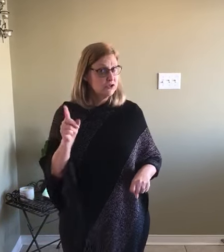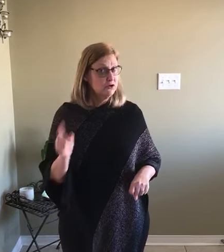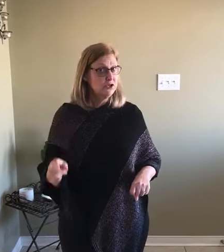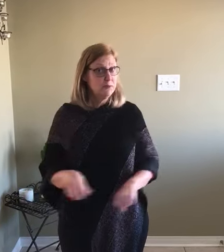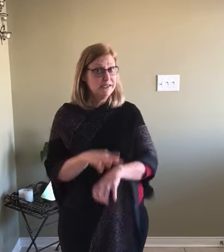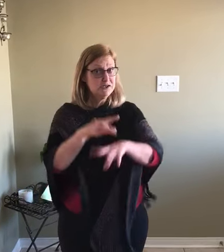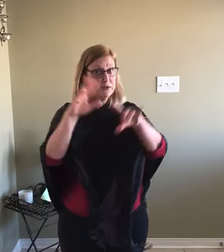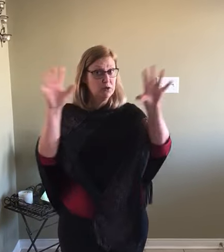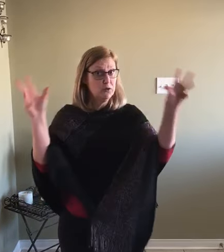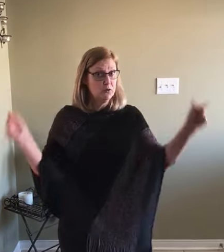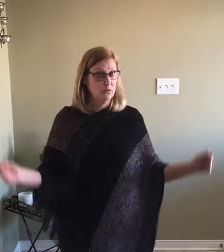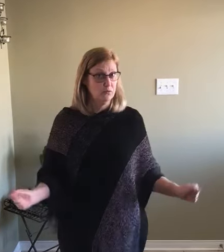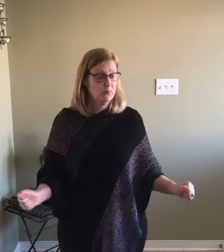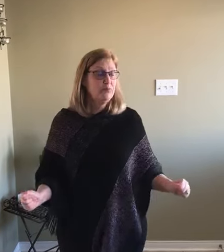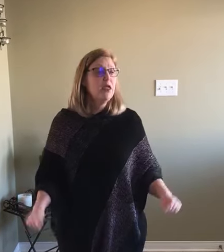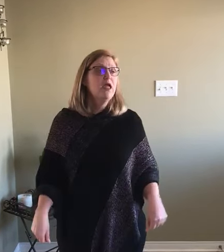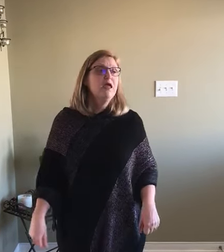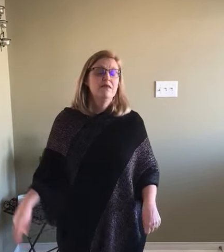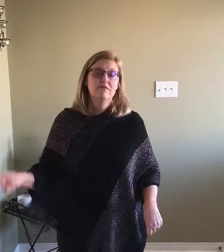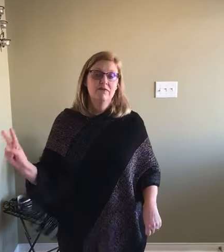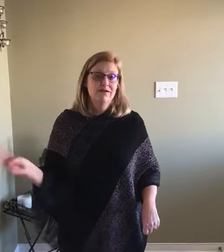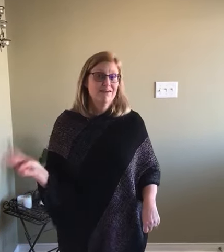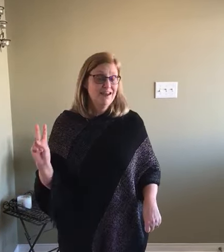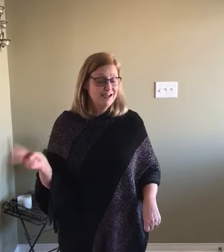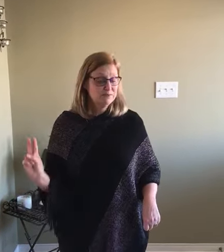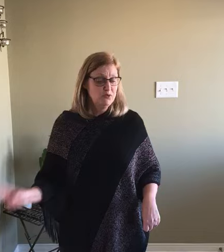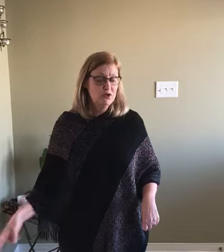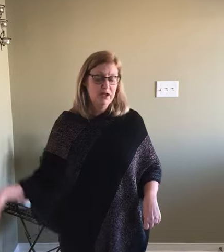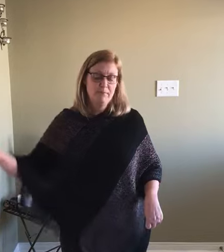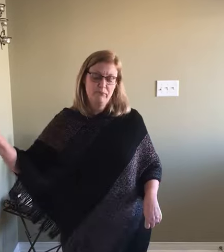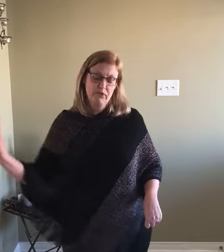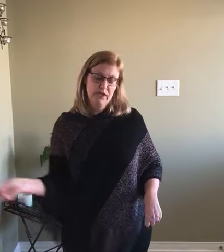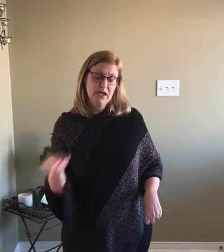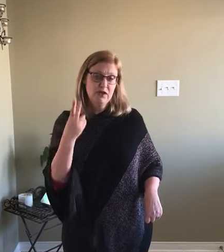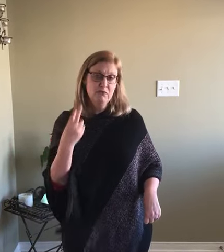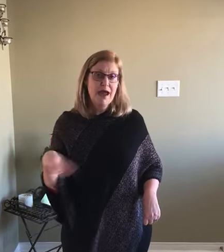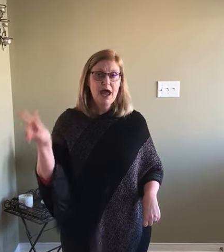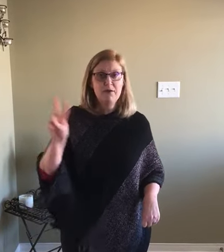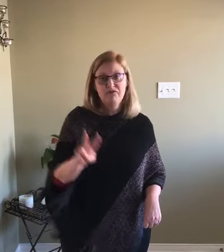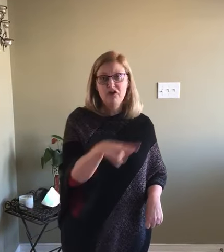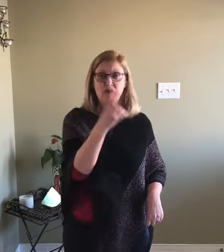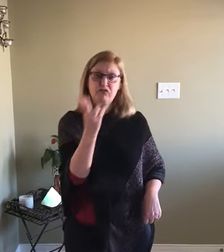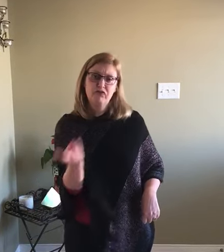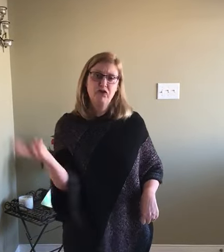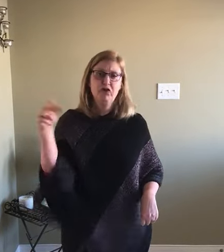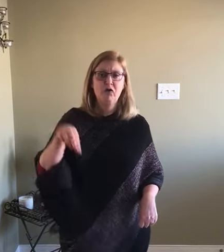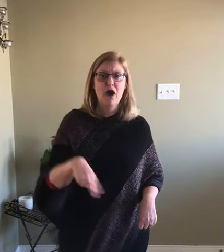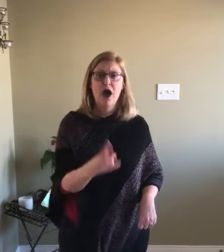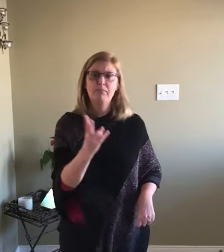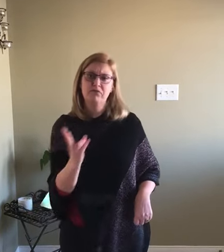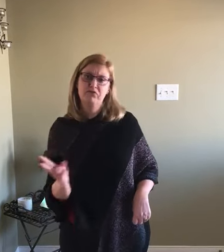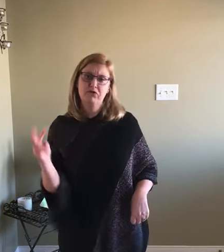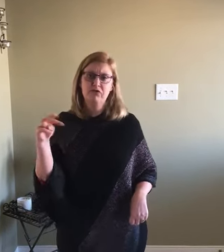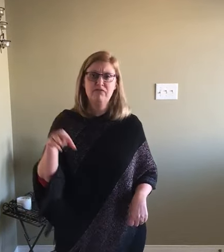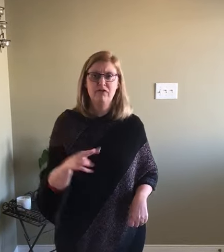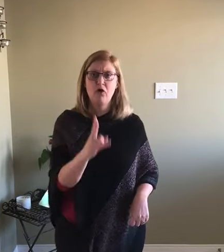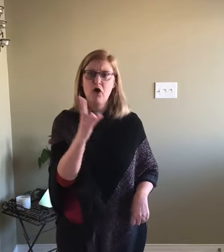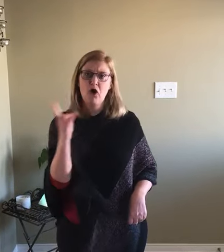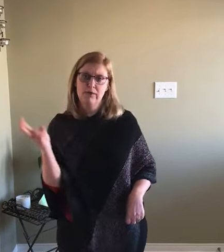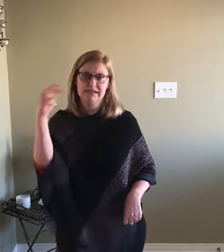turn you into a goon. The very next morning, Little Rabbit Foo-Foo, hopping through the forest,